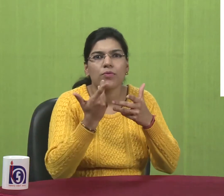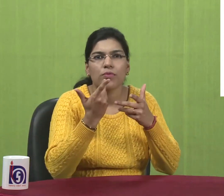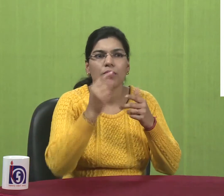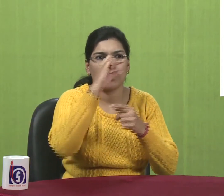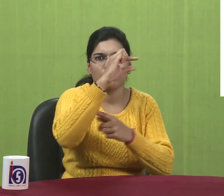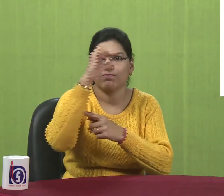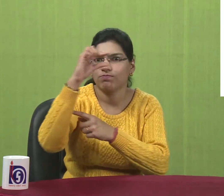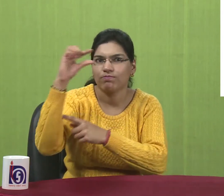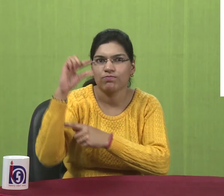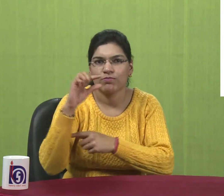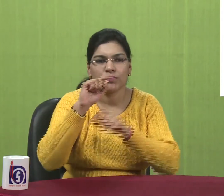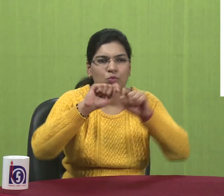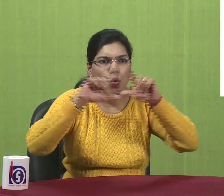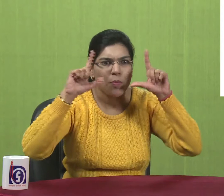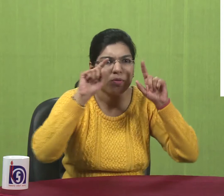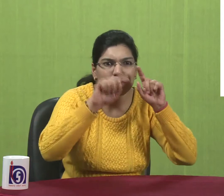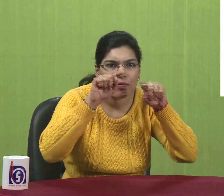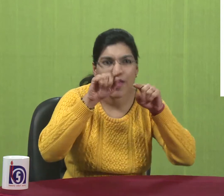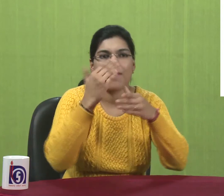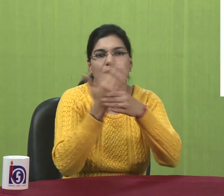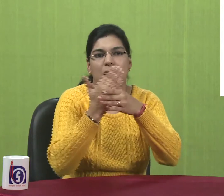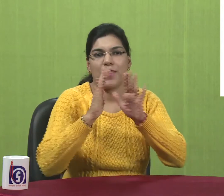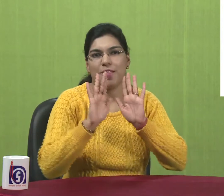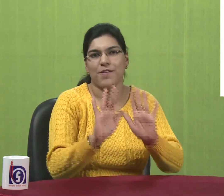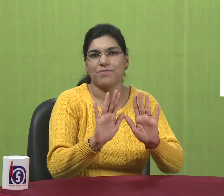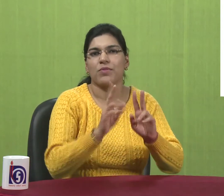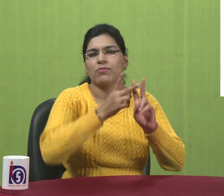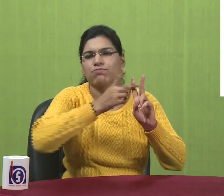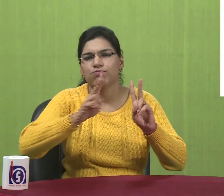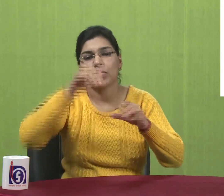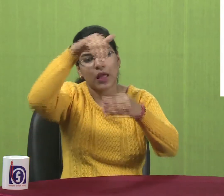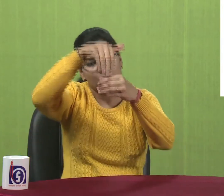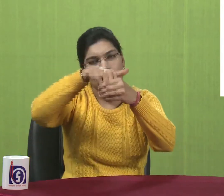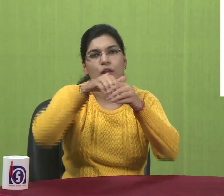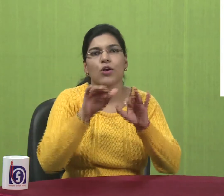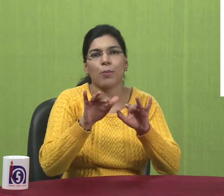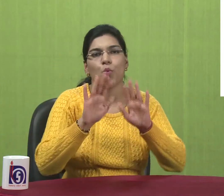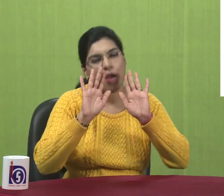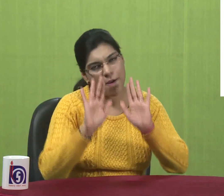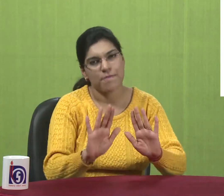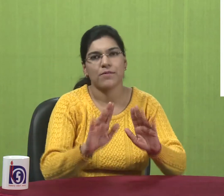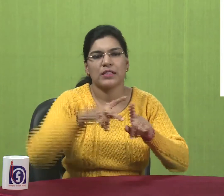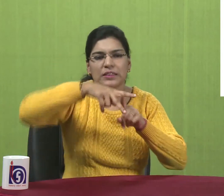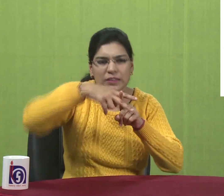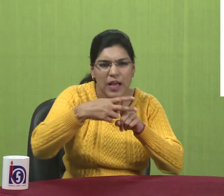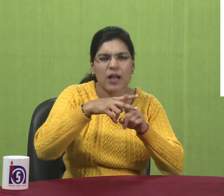And use options. And control panel. To modify. Computer settings.